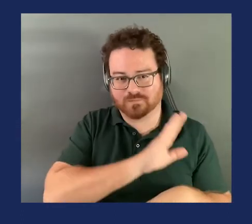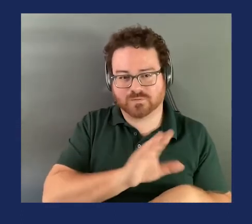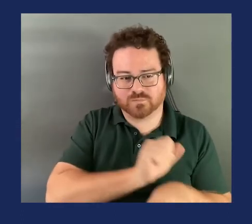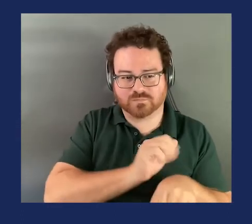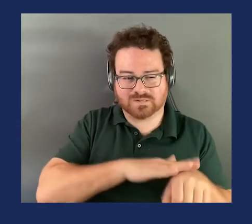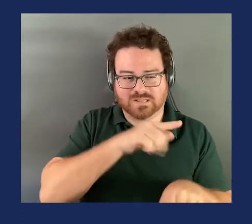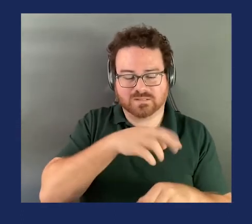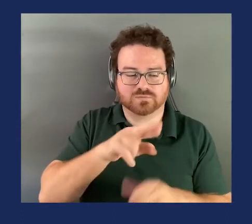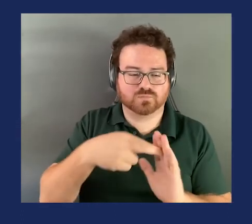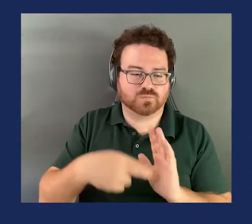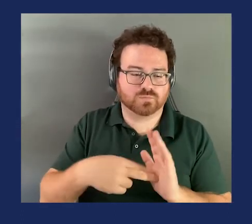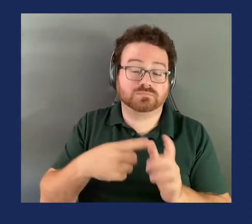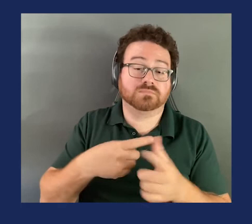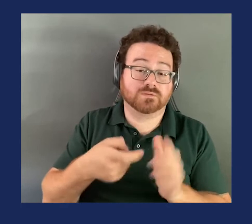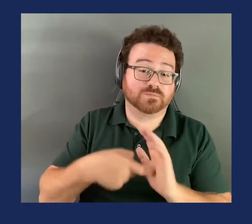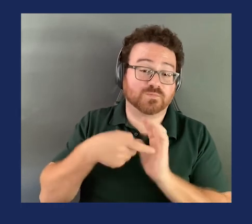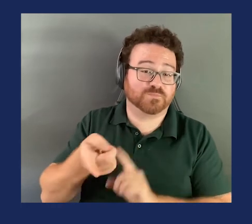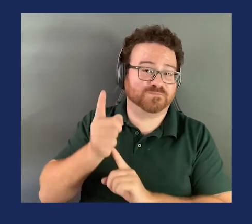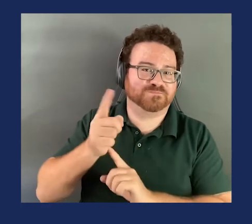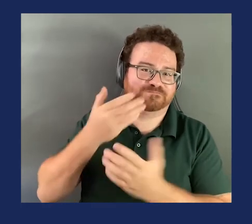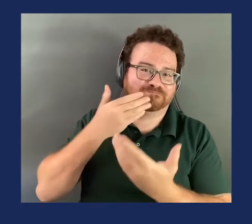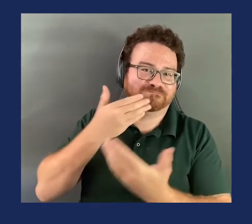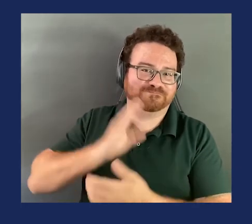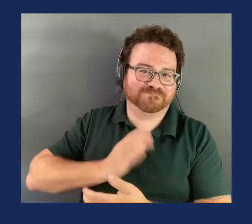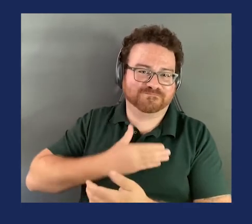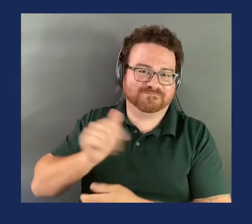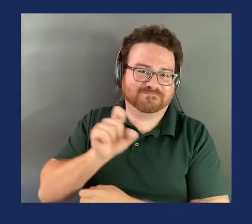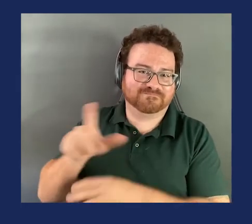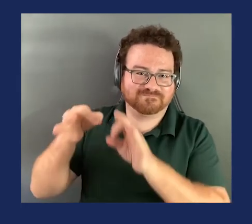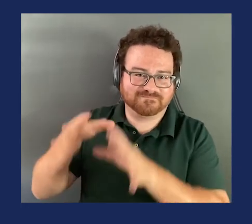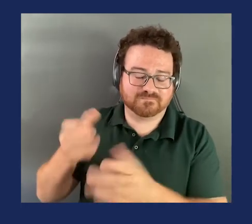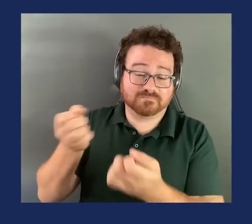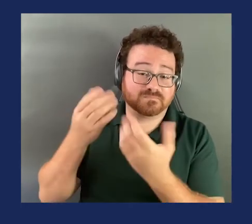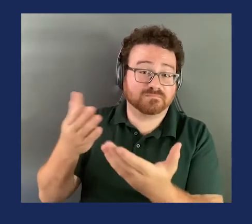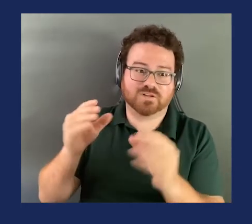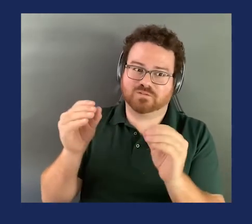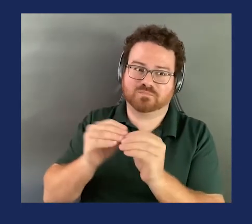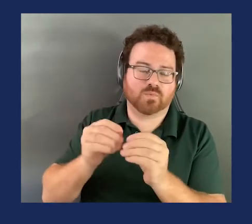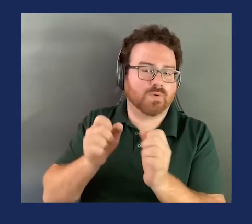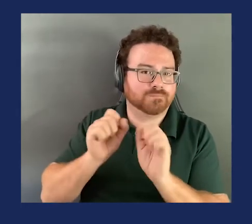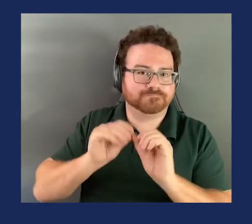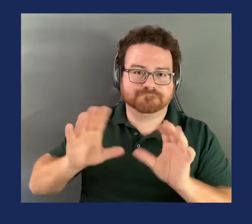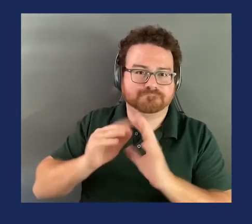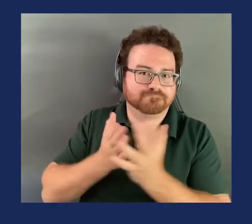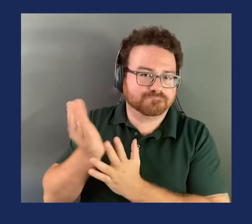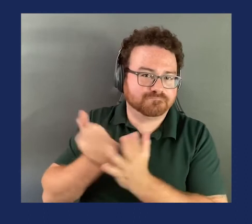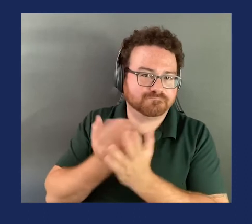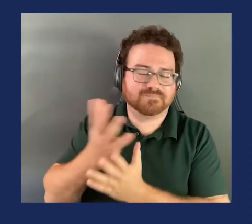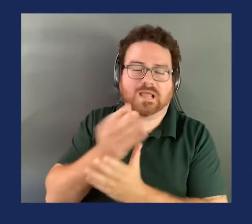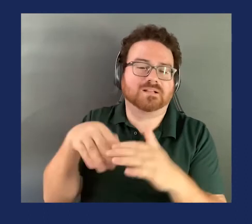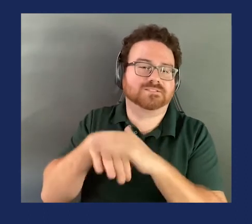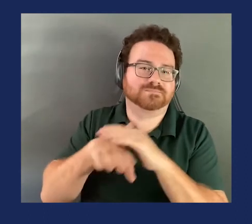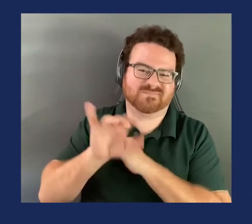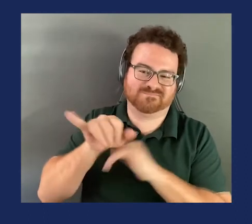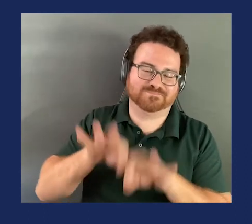do want to take a minute and thank our ASL interpreters as well, for providing more transparency and accessibility is important for